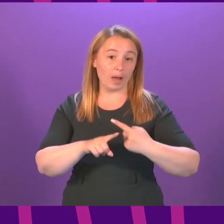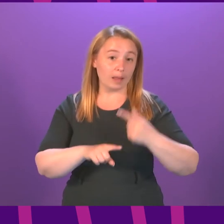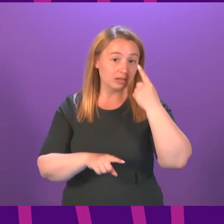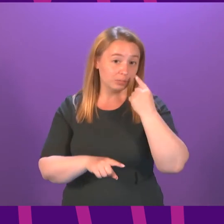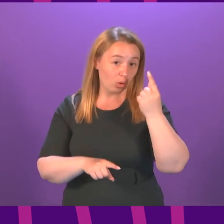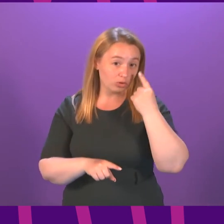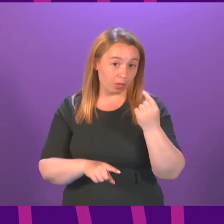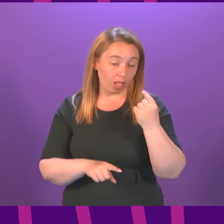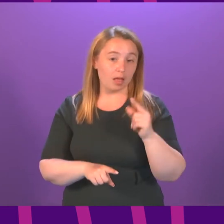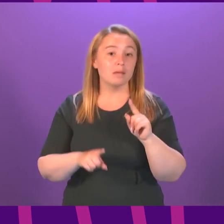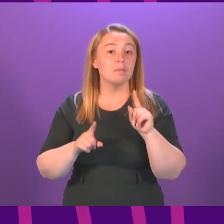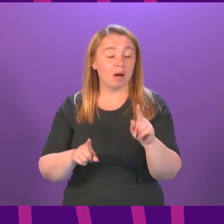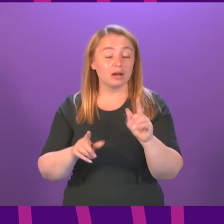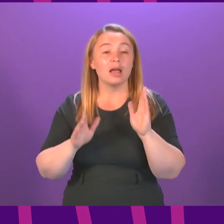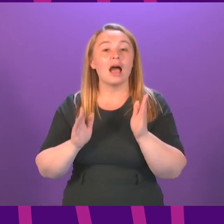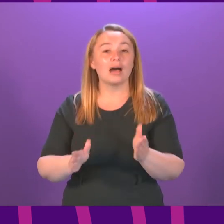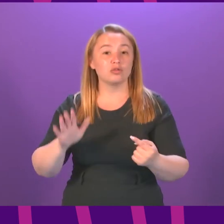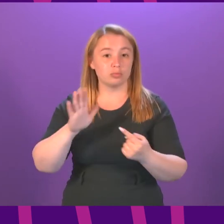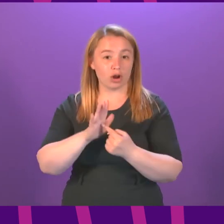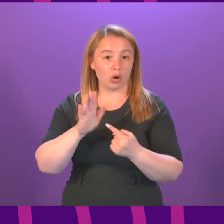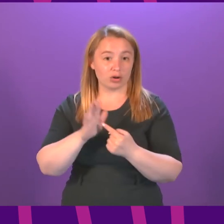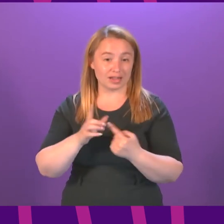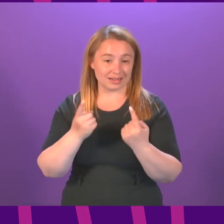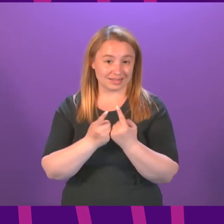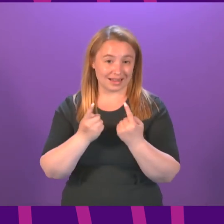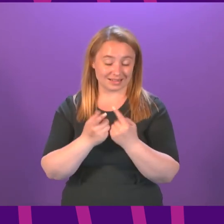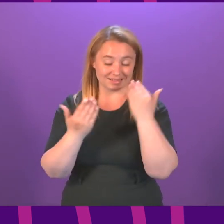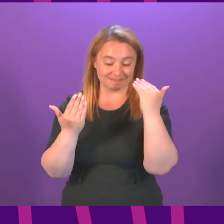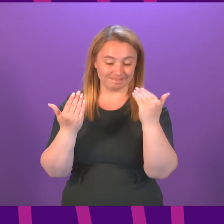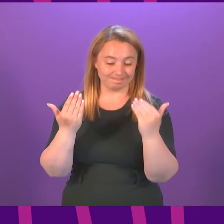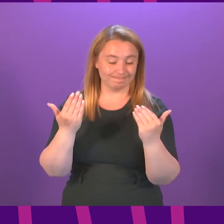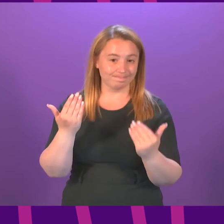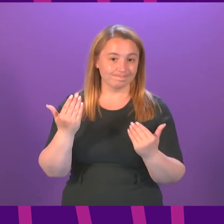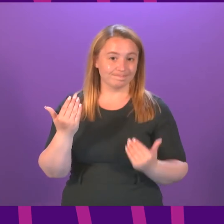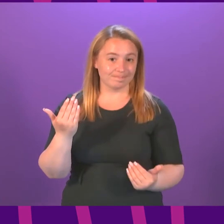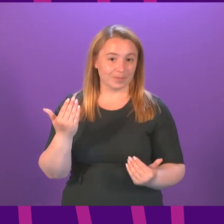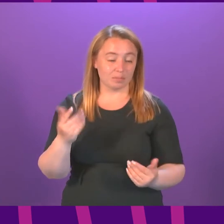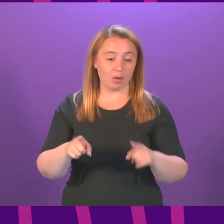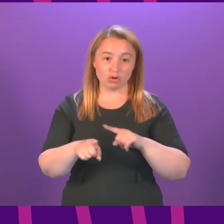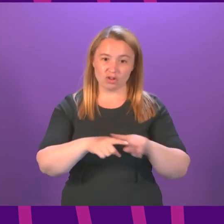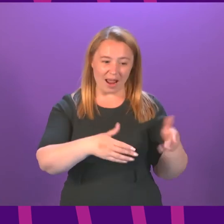against today that we need to prioritise things like that but nobody is trying